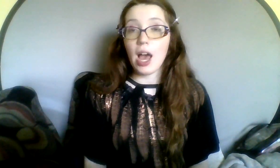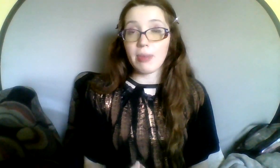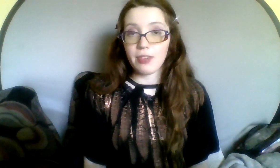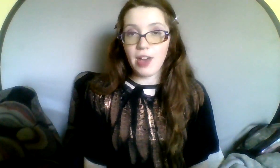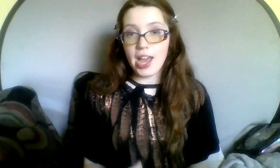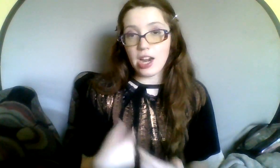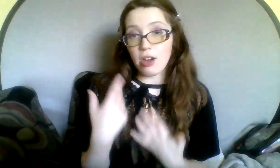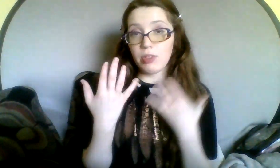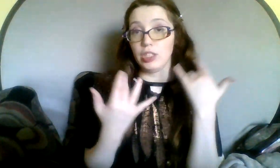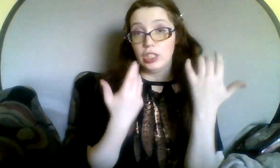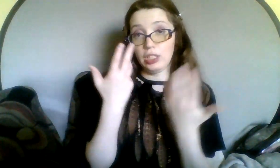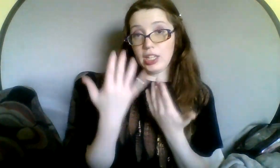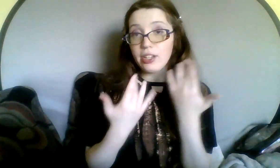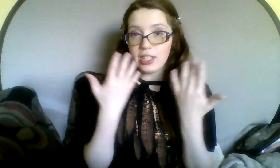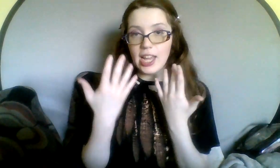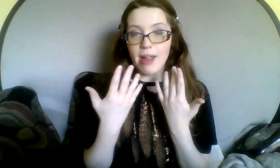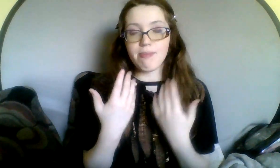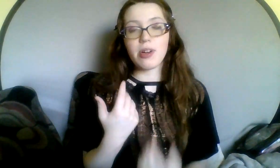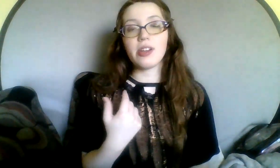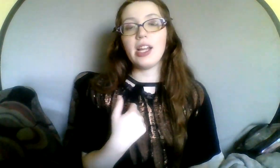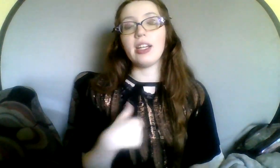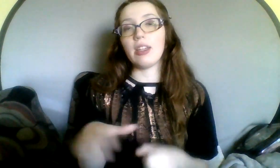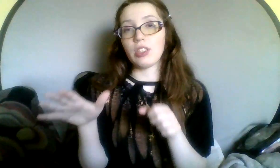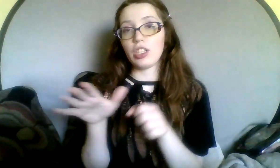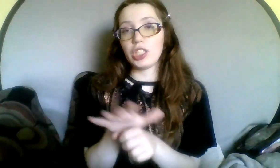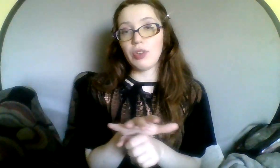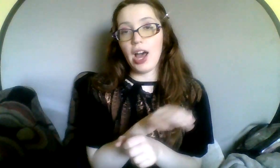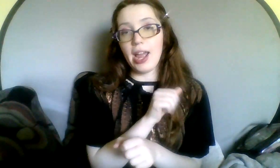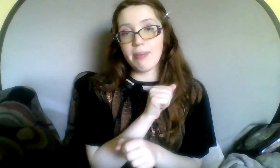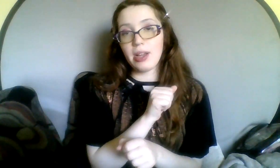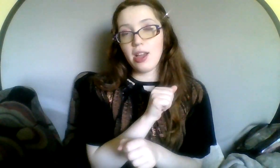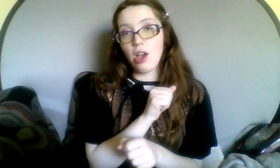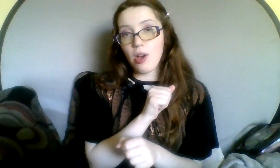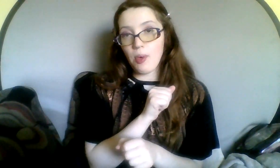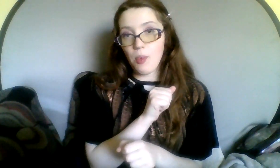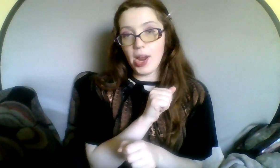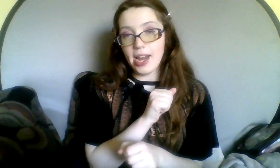I'm on fire was literally I'm burning and it was also I'm winning.